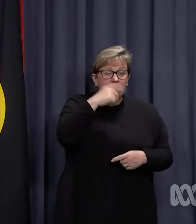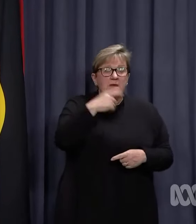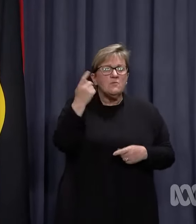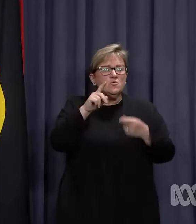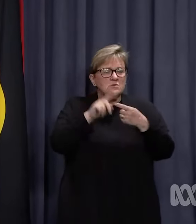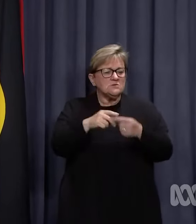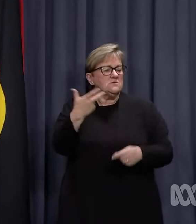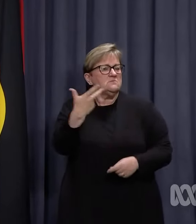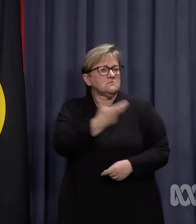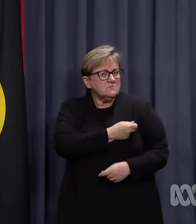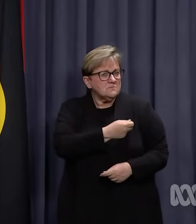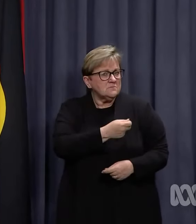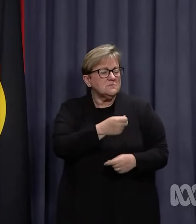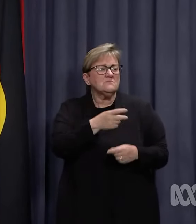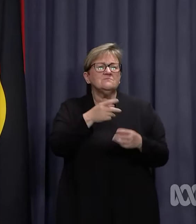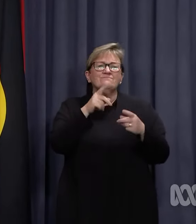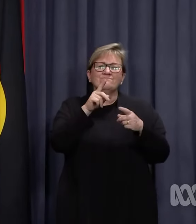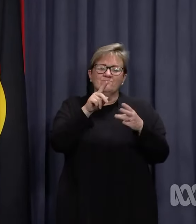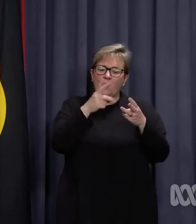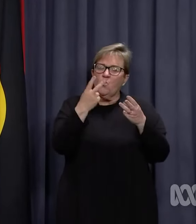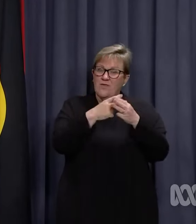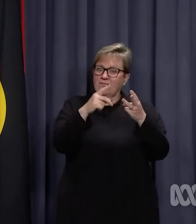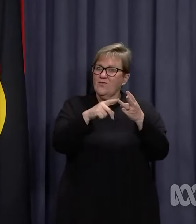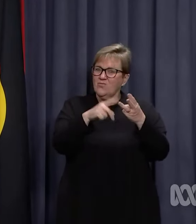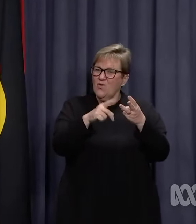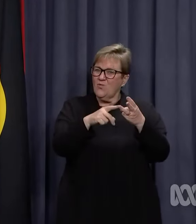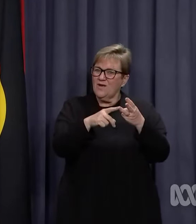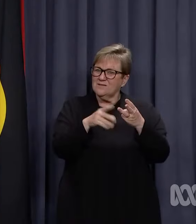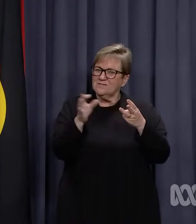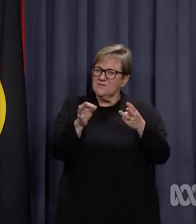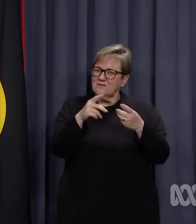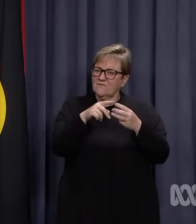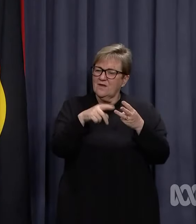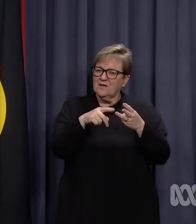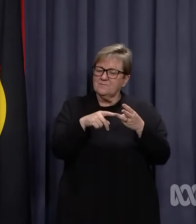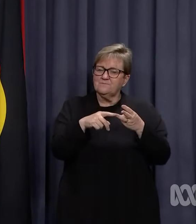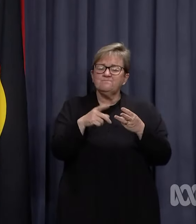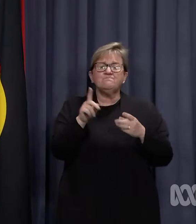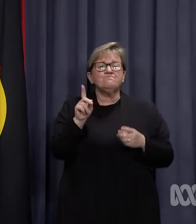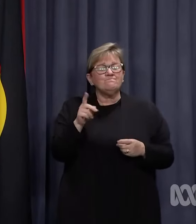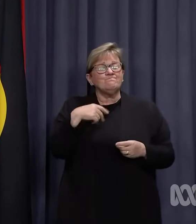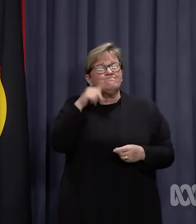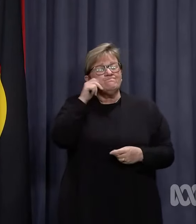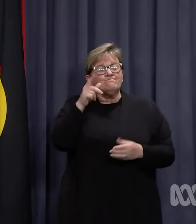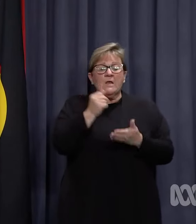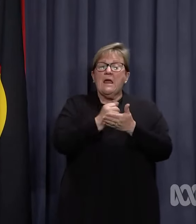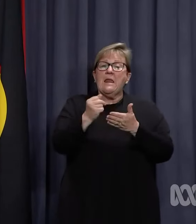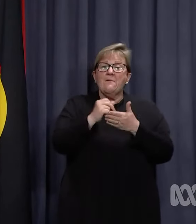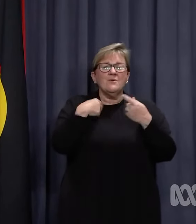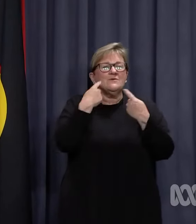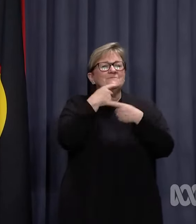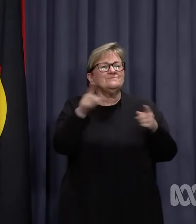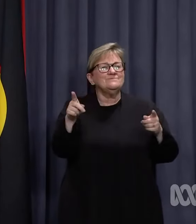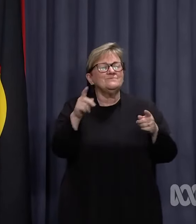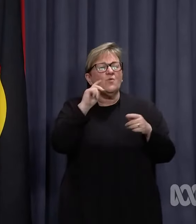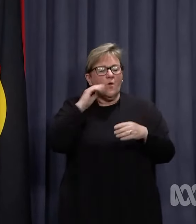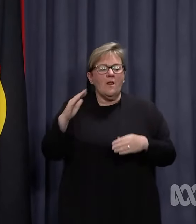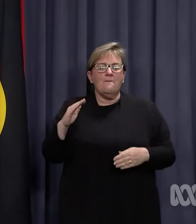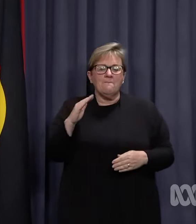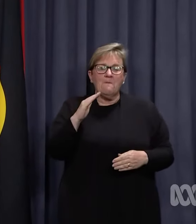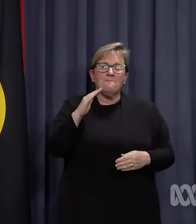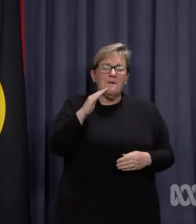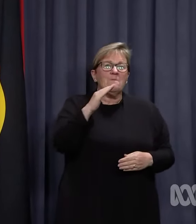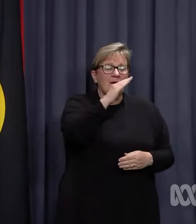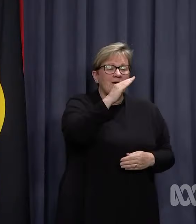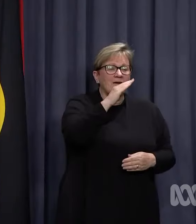to get vaccinated, particularly your third dose. As expected, cases of COVID continue to steadily increase